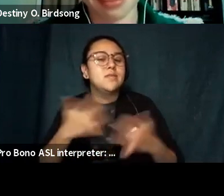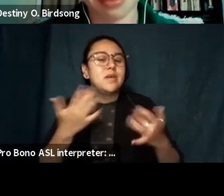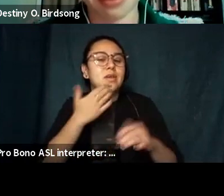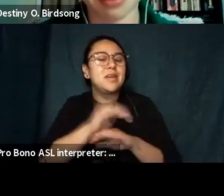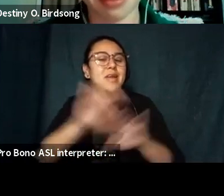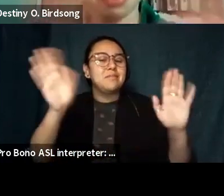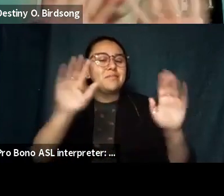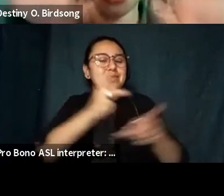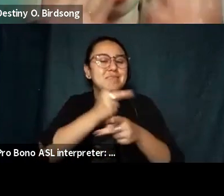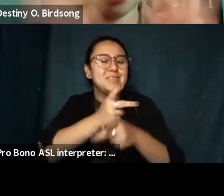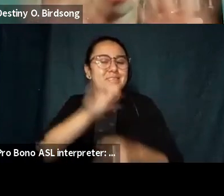and and take care you you